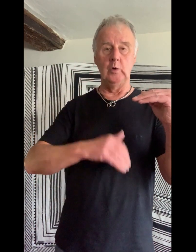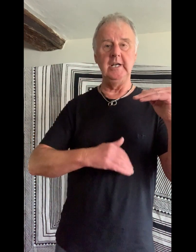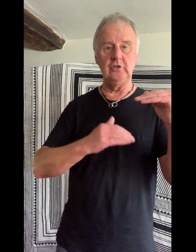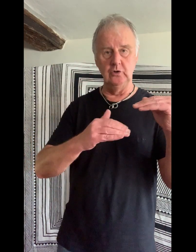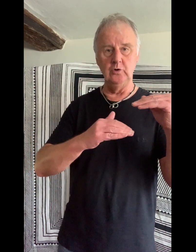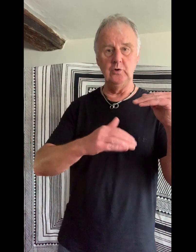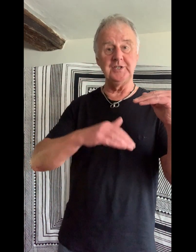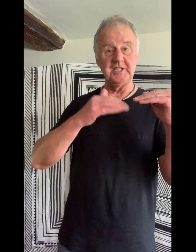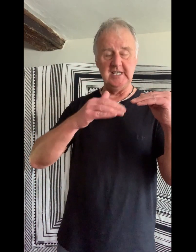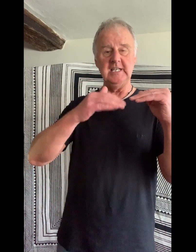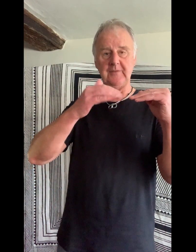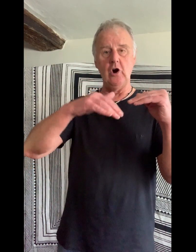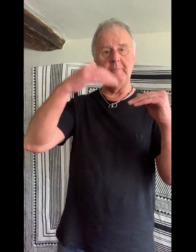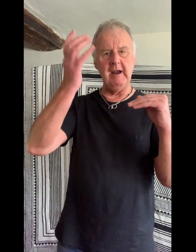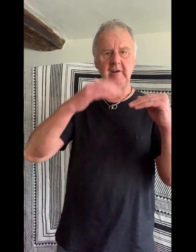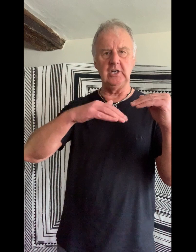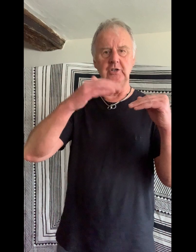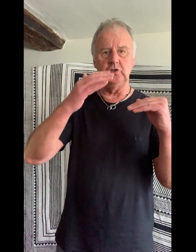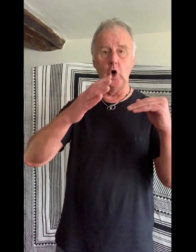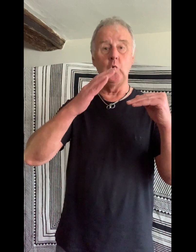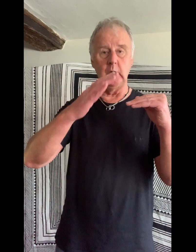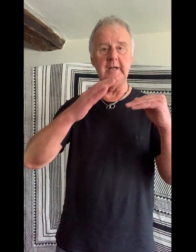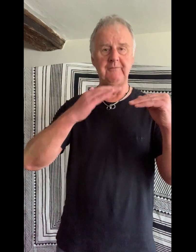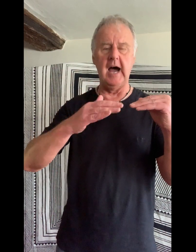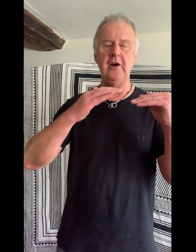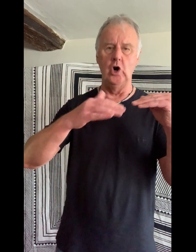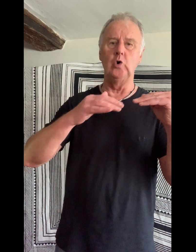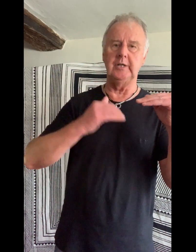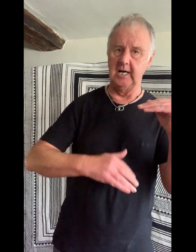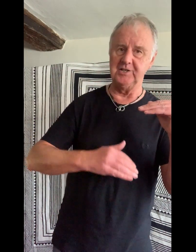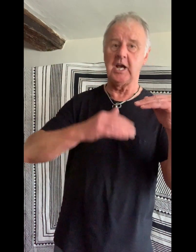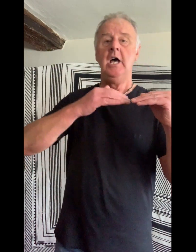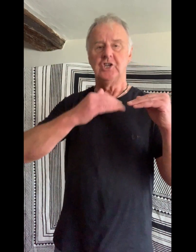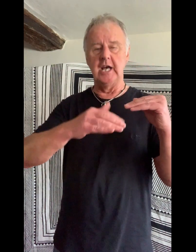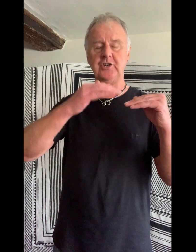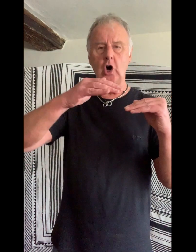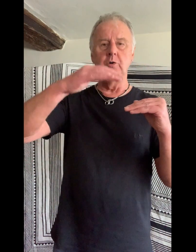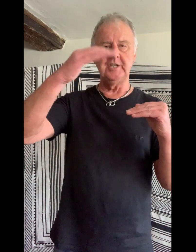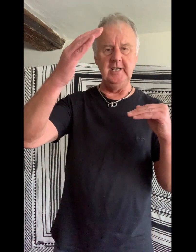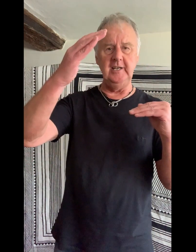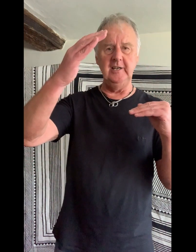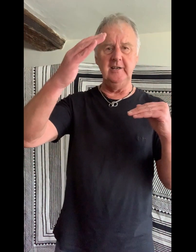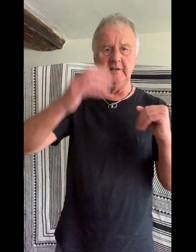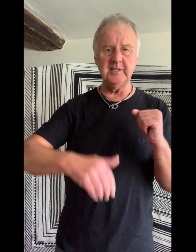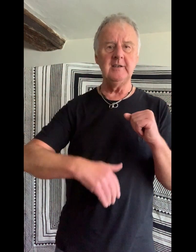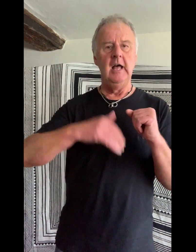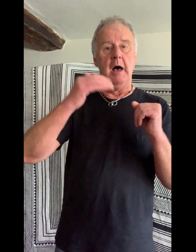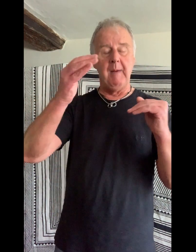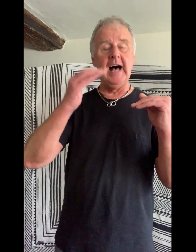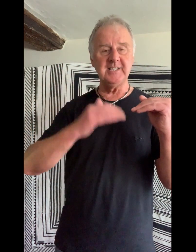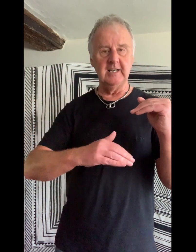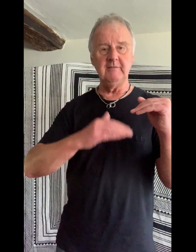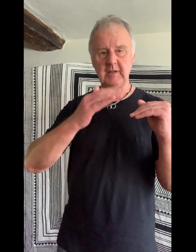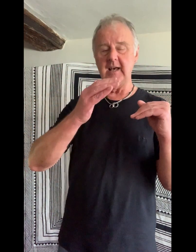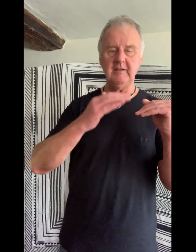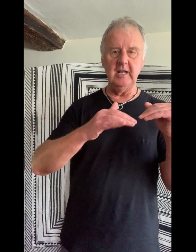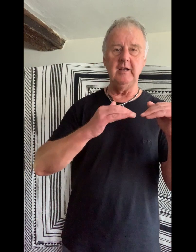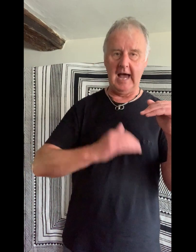We'd cruise the seas for American gold. We'd fire no guns. Shed no tears. Now I'm broken man on a